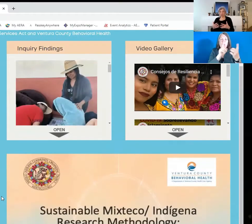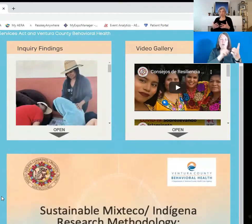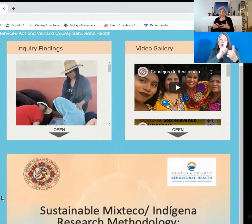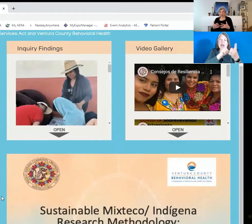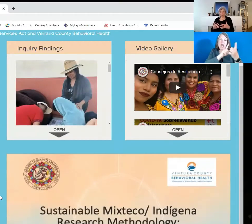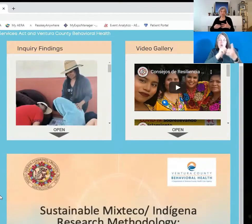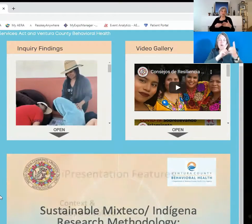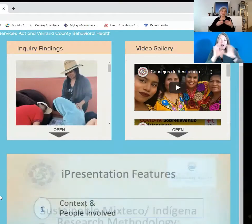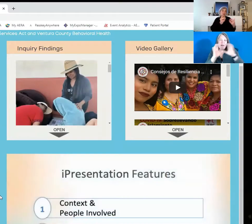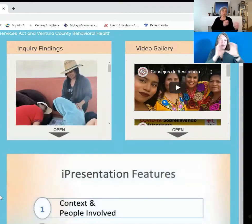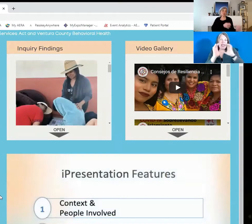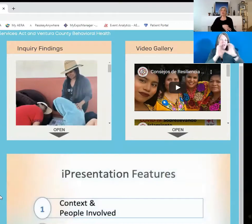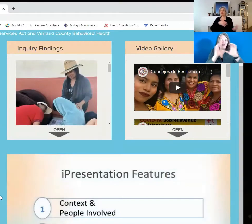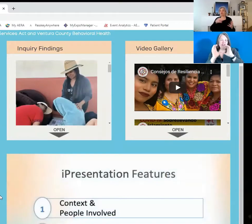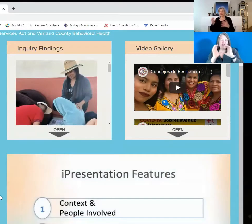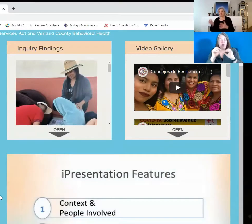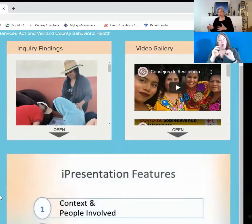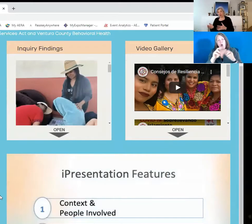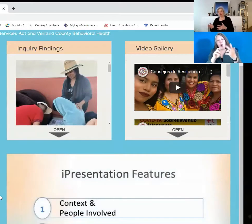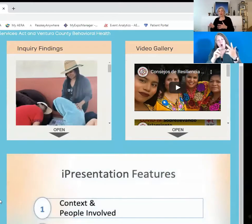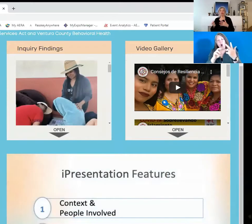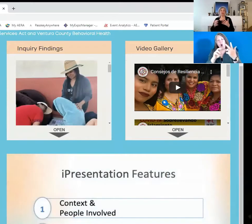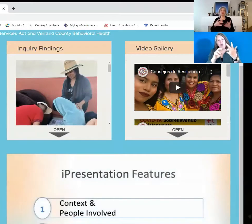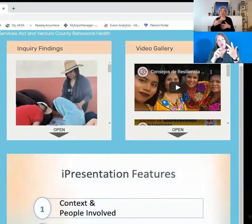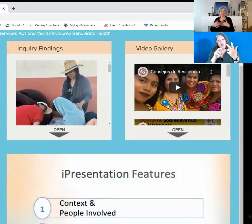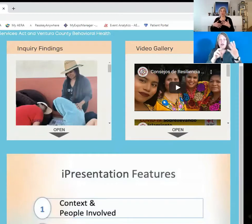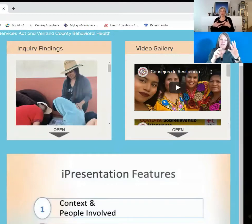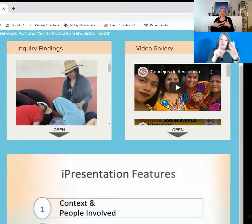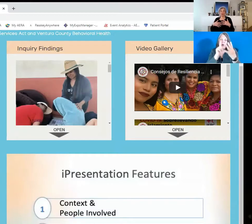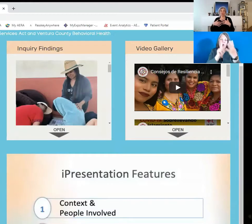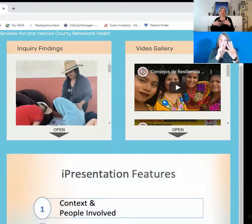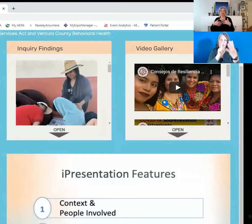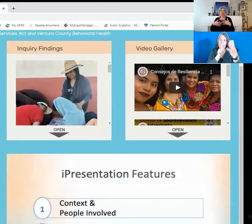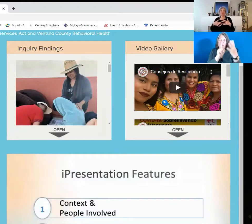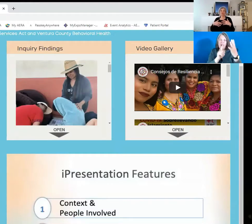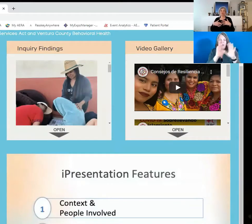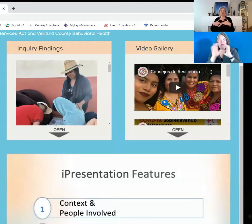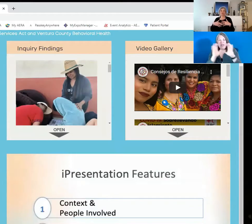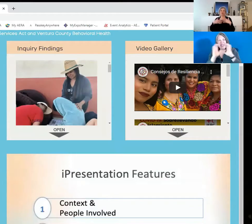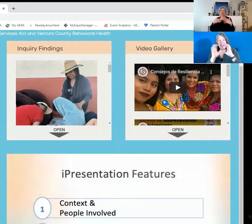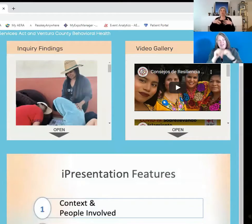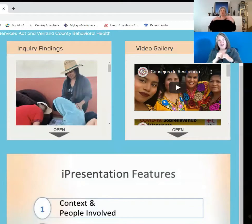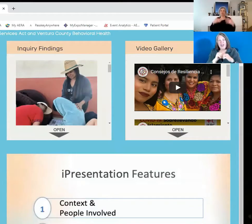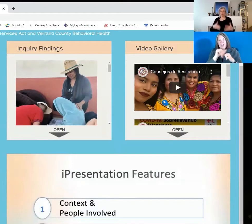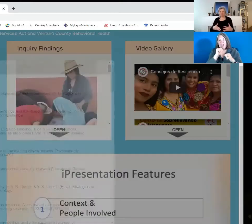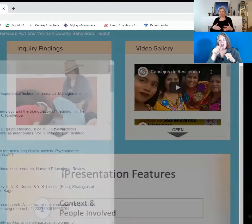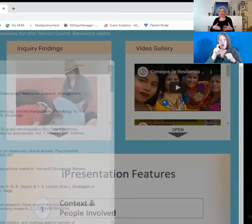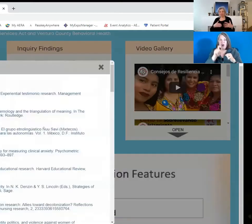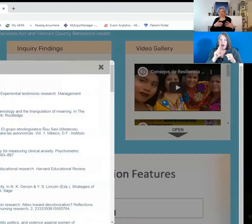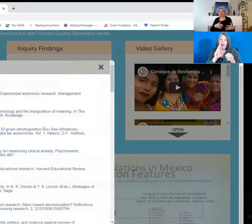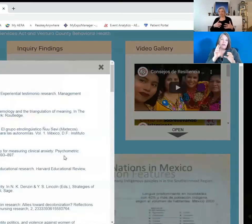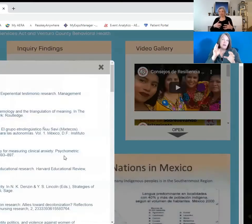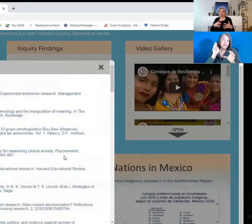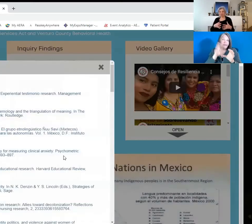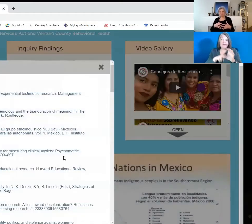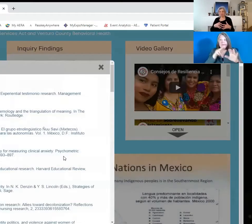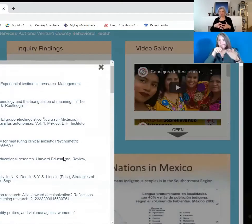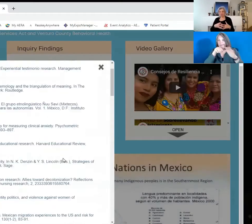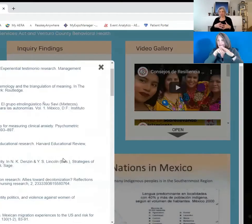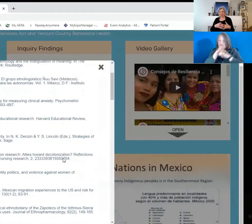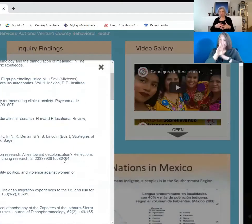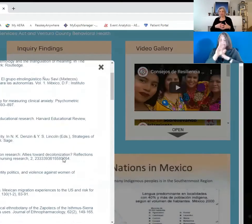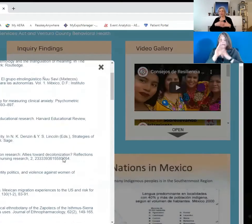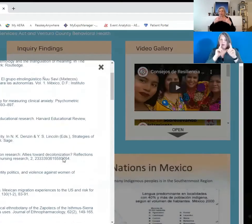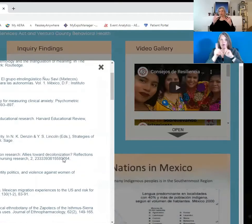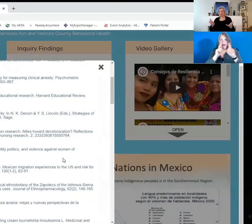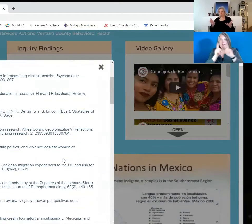communication, or a three to four and one communication. You won't have to jump into a conversation as much